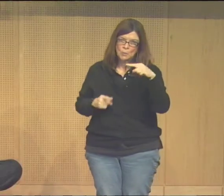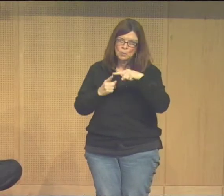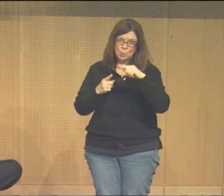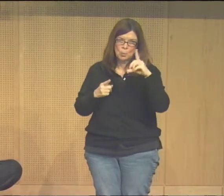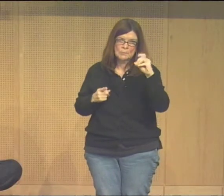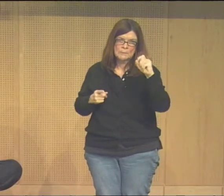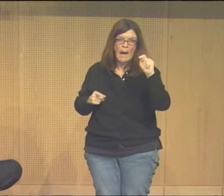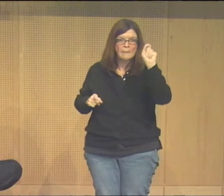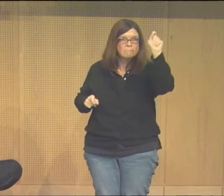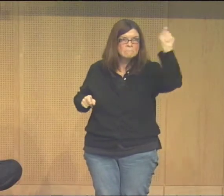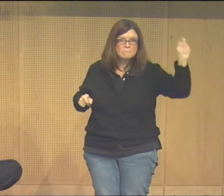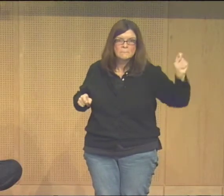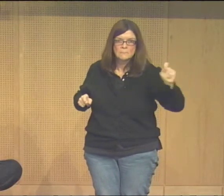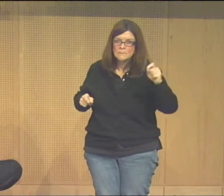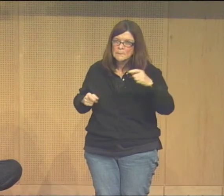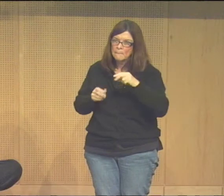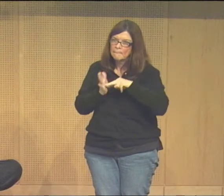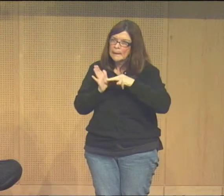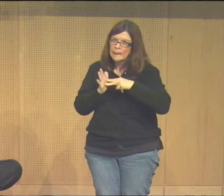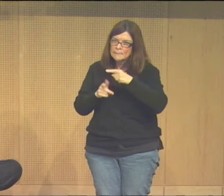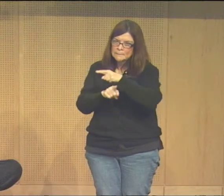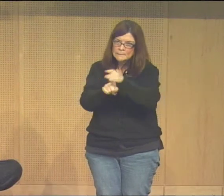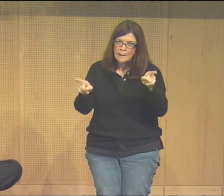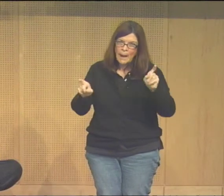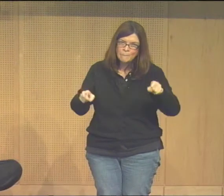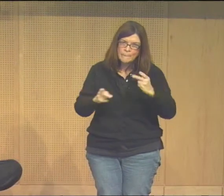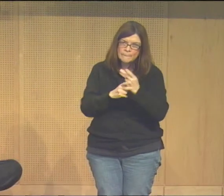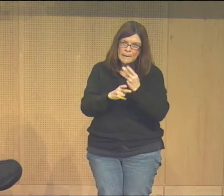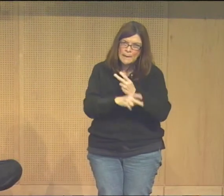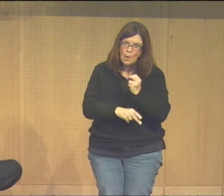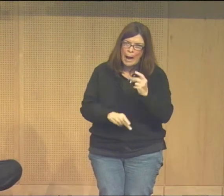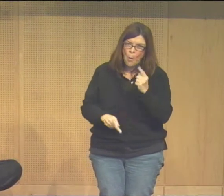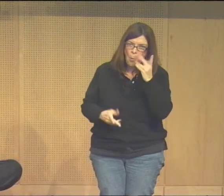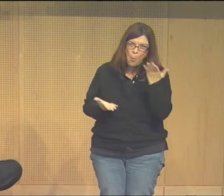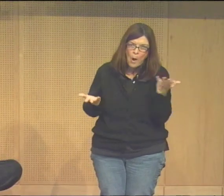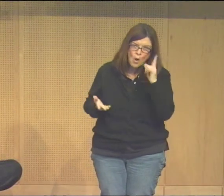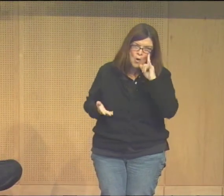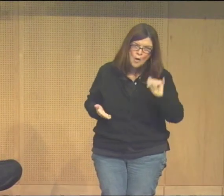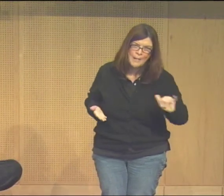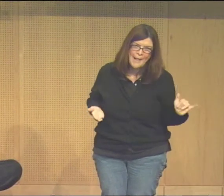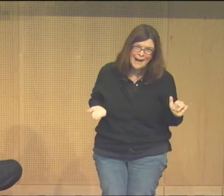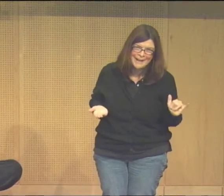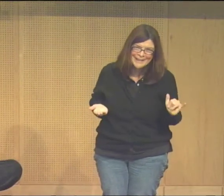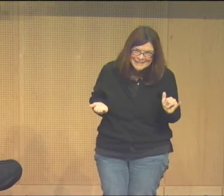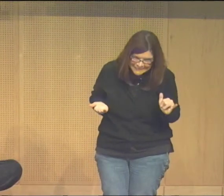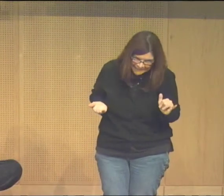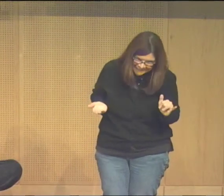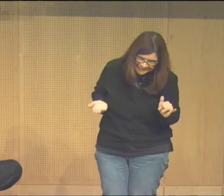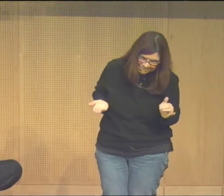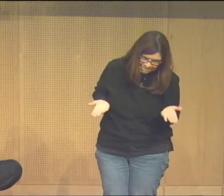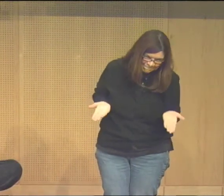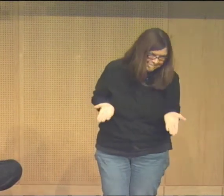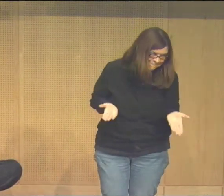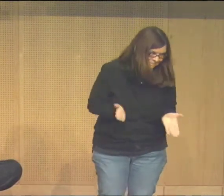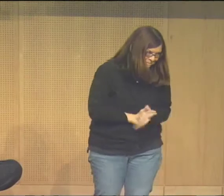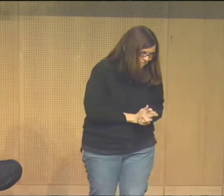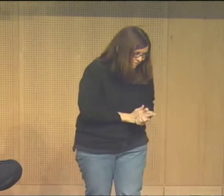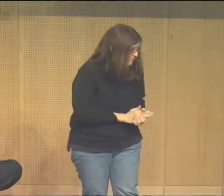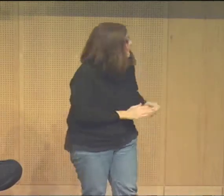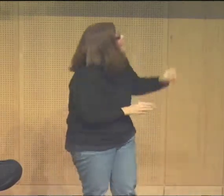interesting one? They came up with the idea of a dot-to-dot. Meaning that what you have to do is figure out what it looks like. You do the work to connect the